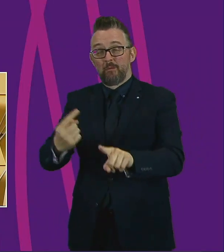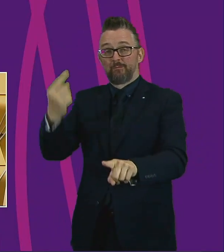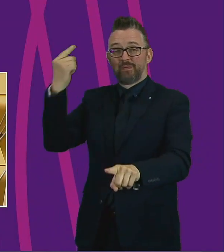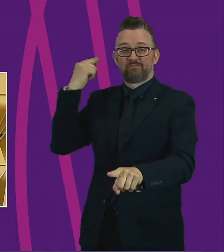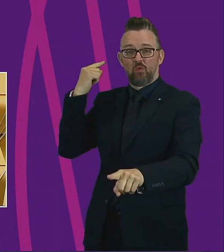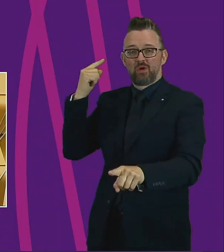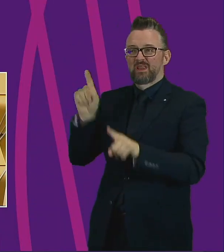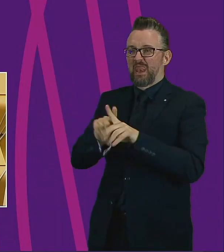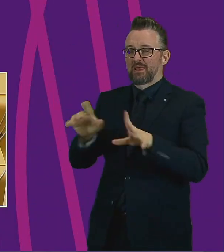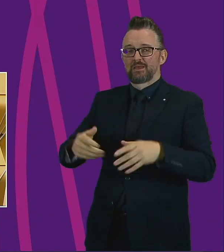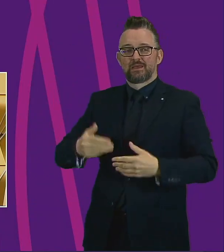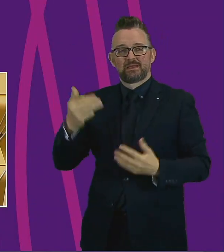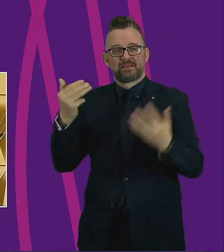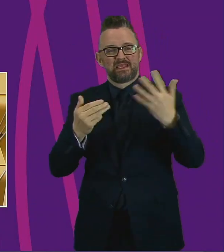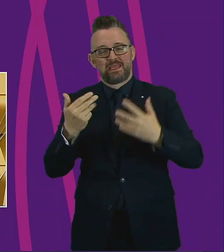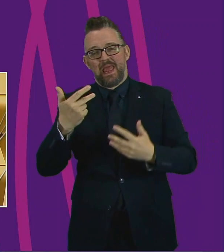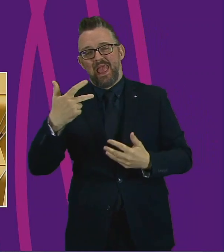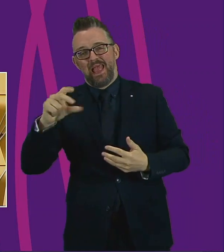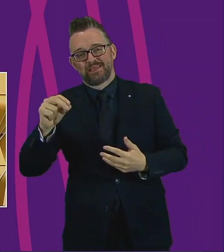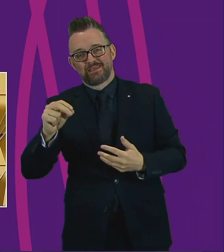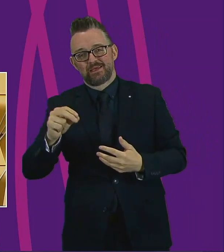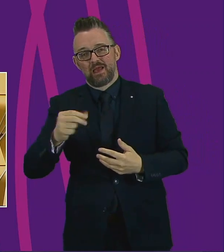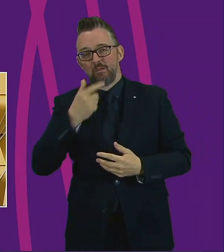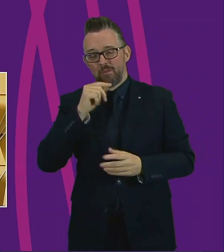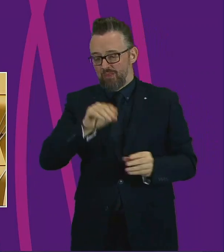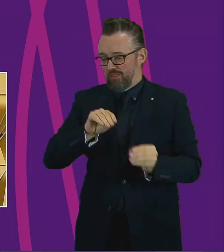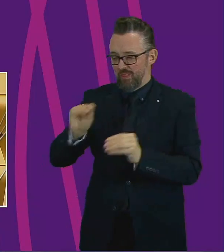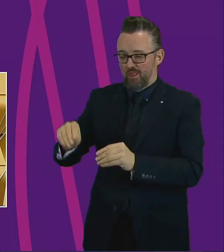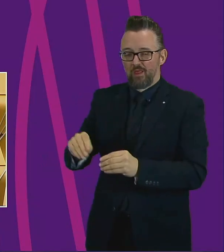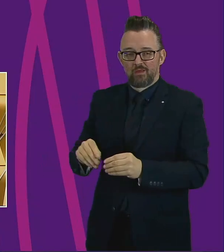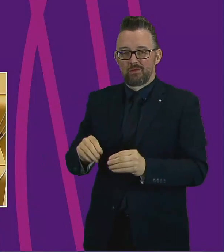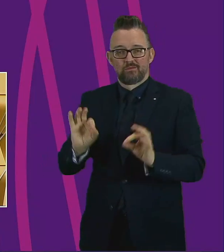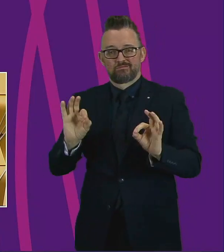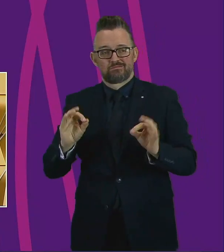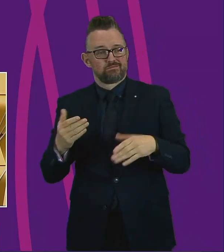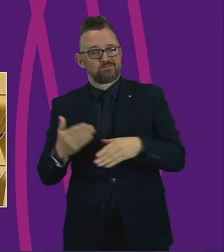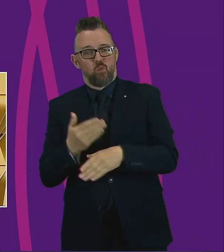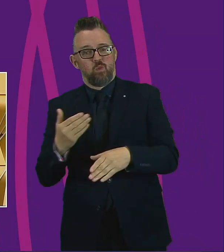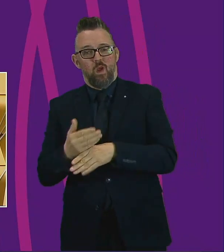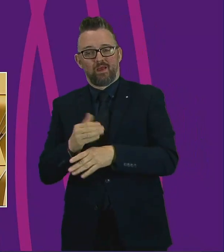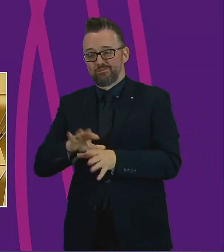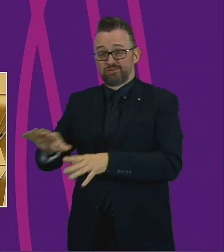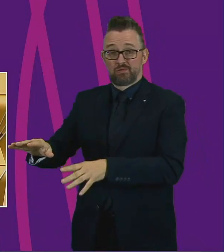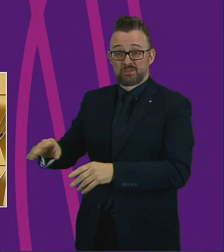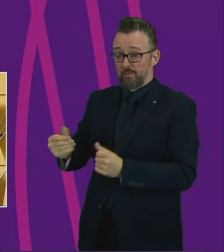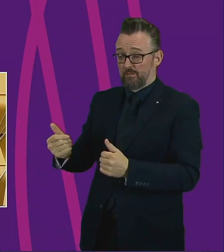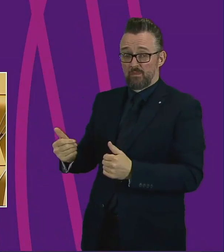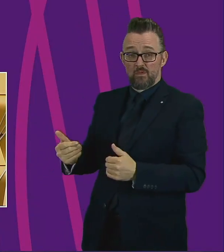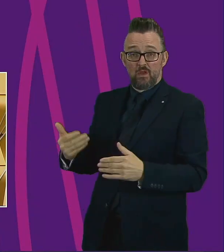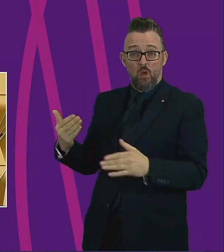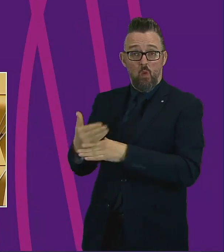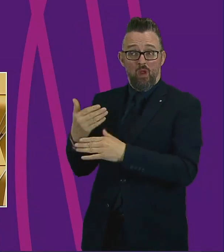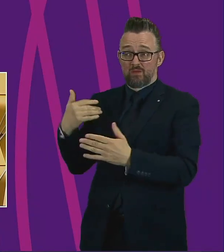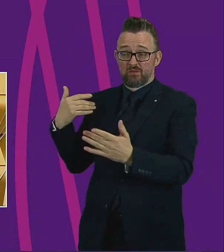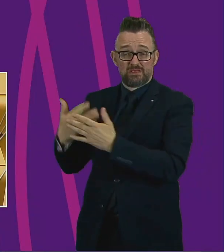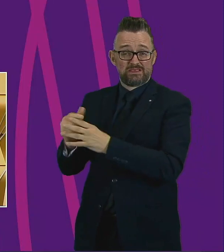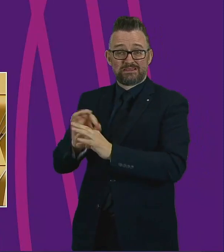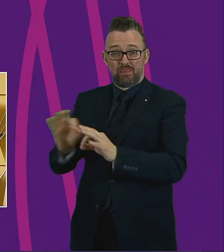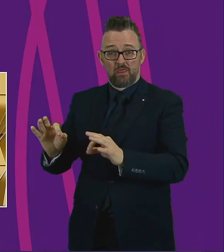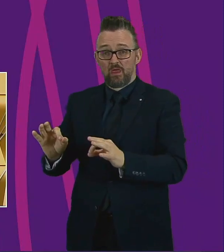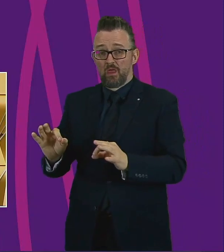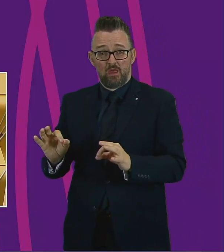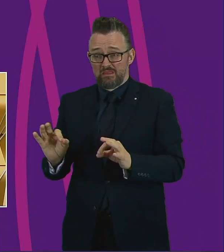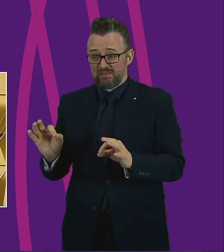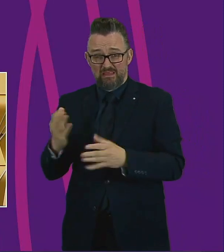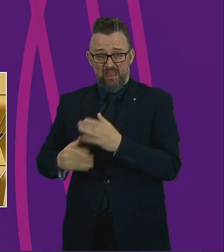either of the 1980s when we had people put on the unemployment scrap heap, many of them never went on to work again, many of their families never went on to work and we had structural